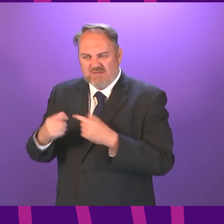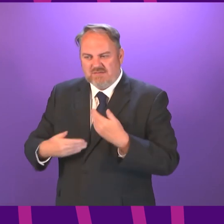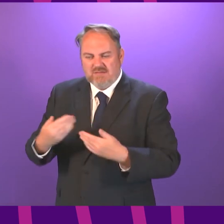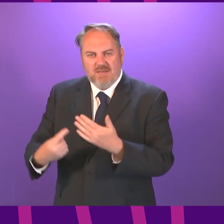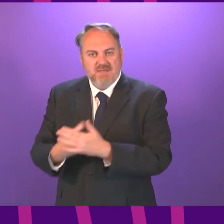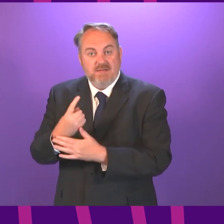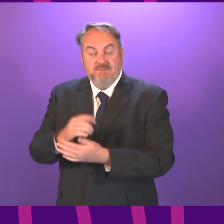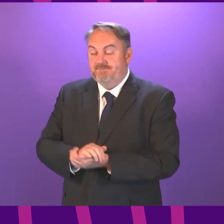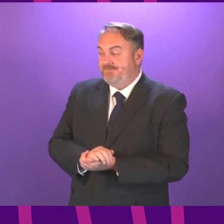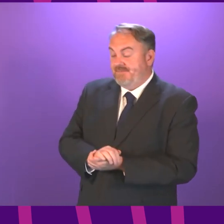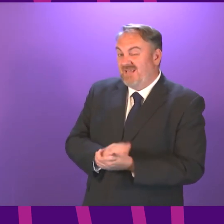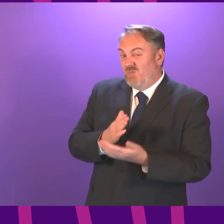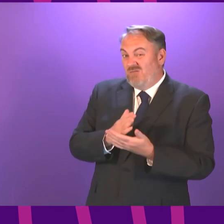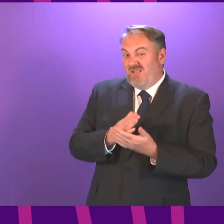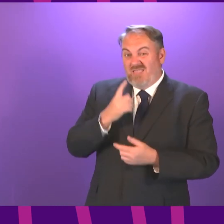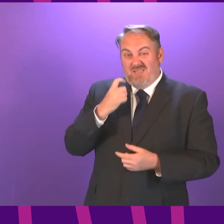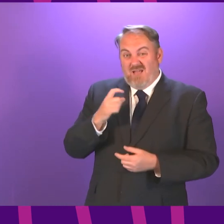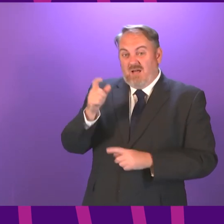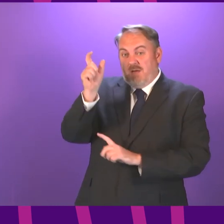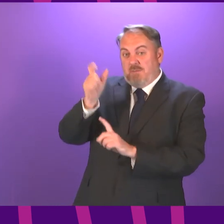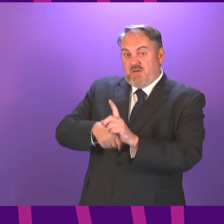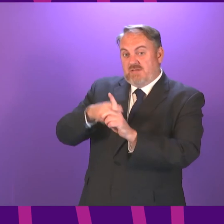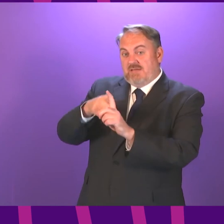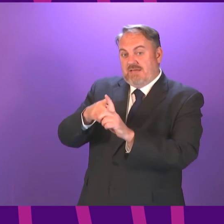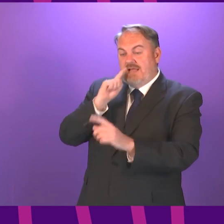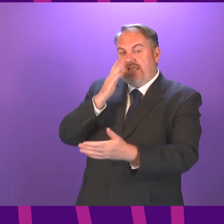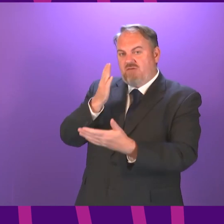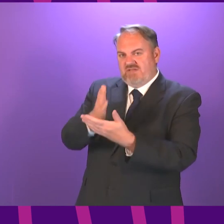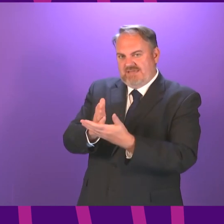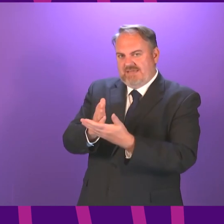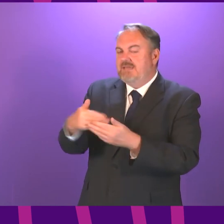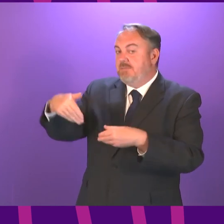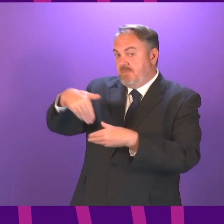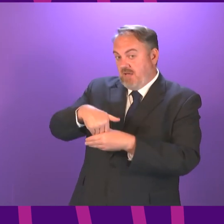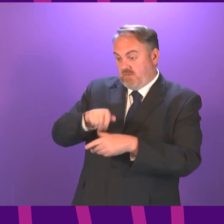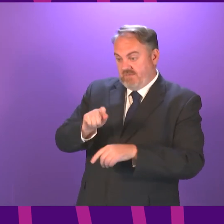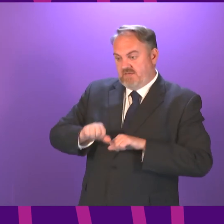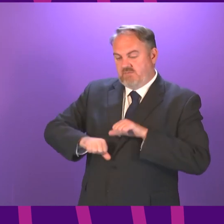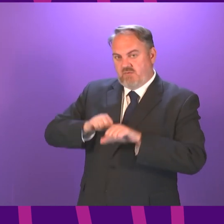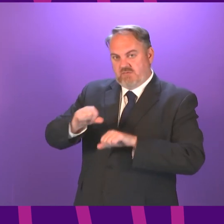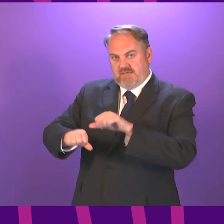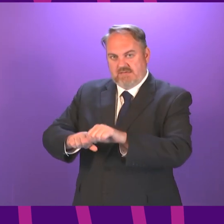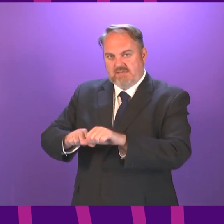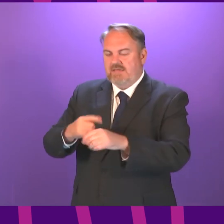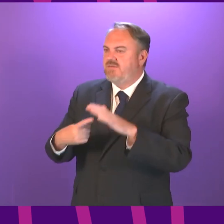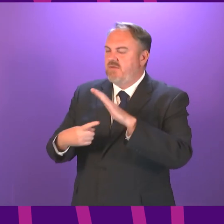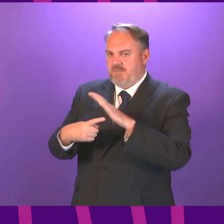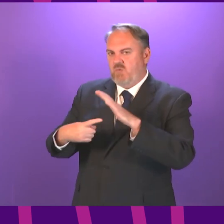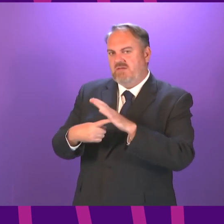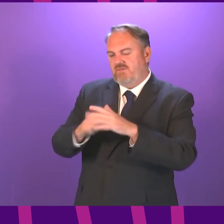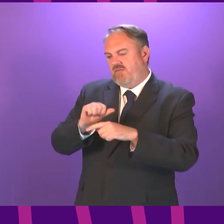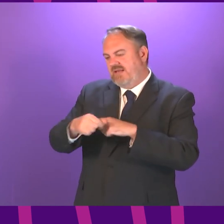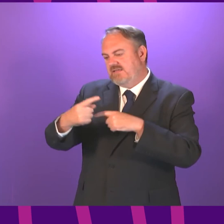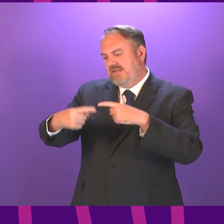person's guarantee is central to those efforts and will be increasingly important as we go through the next few years